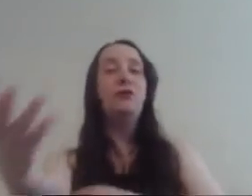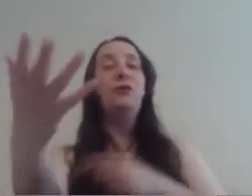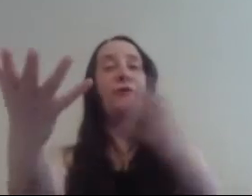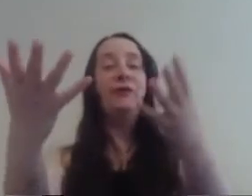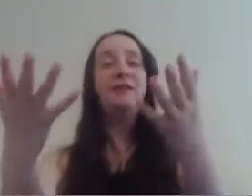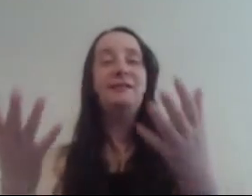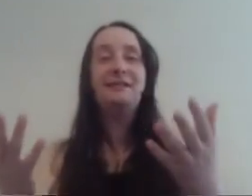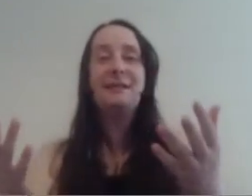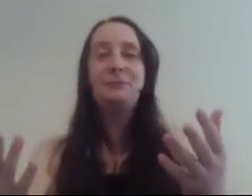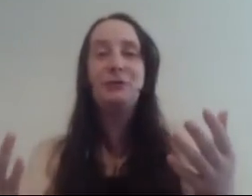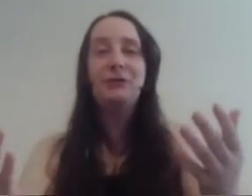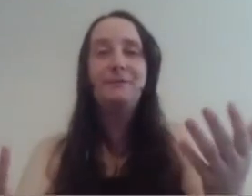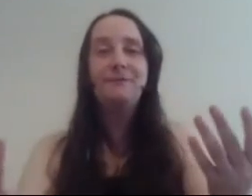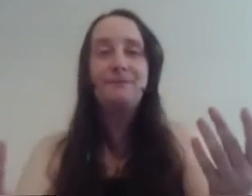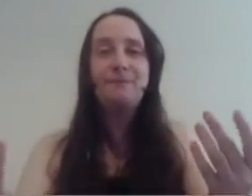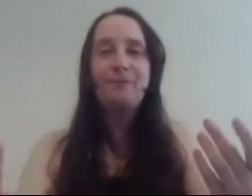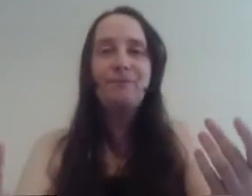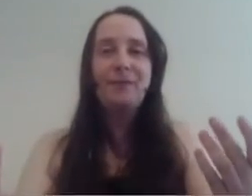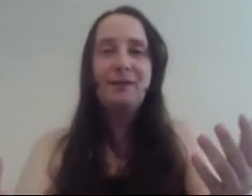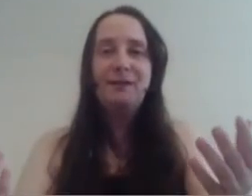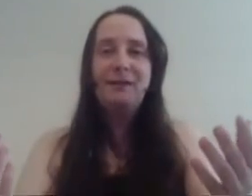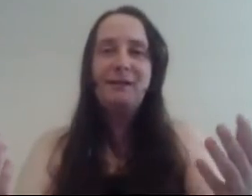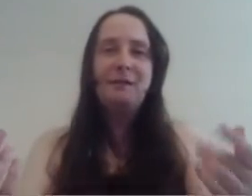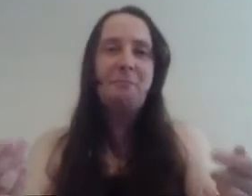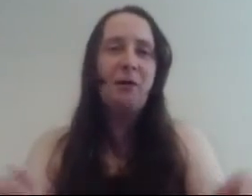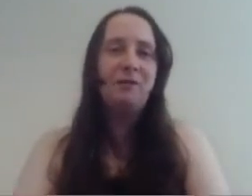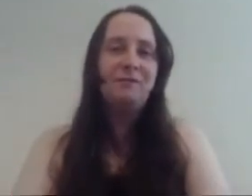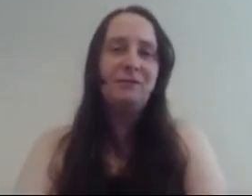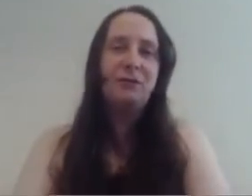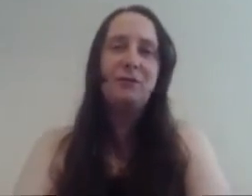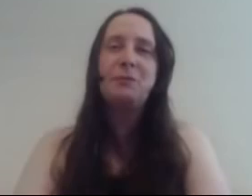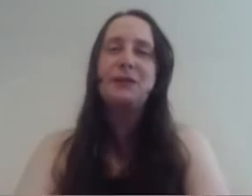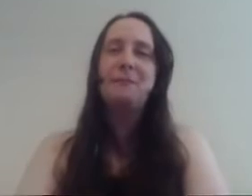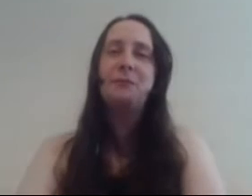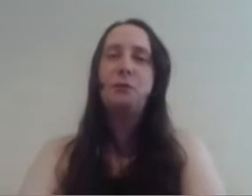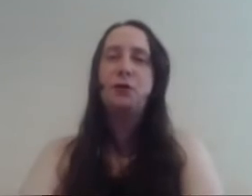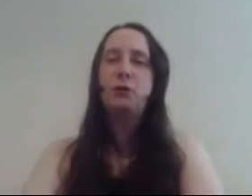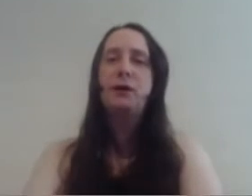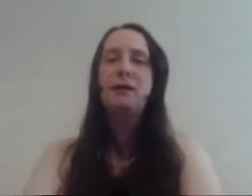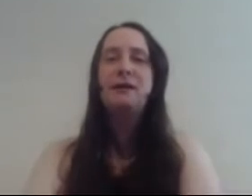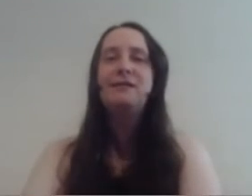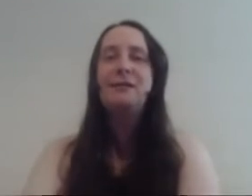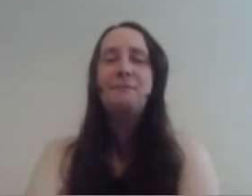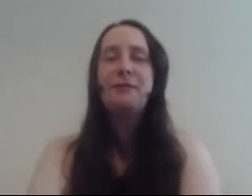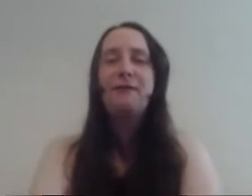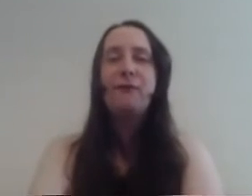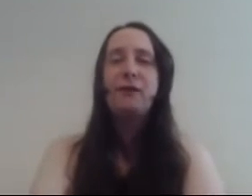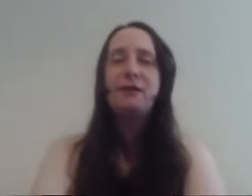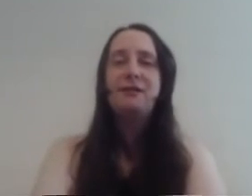tune on this next episode but something must happen to be Cruella sympathy for her